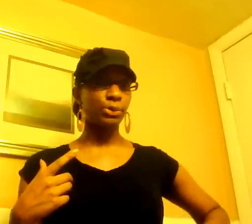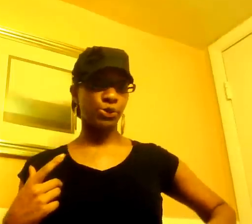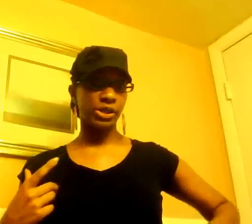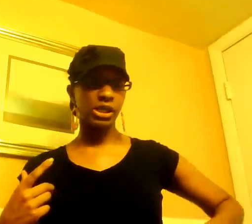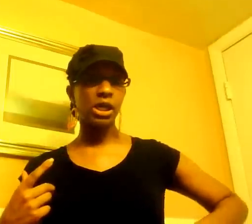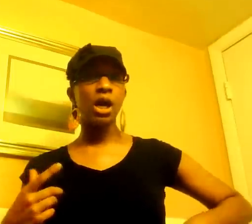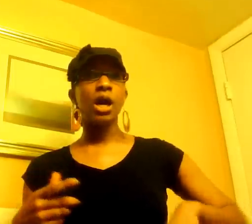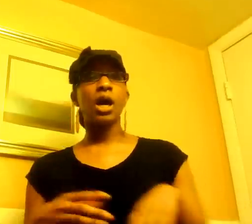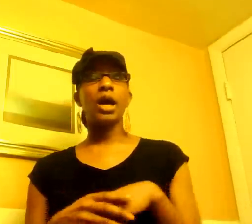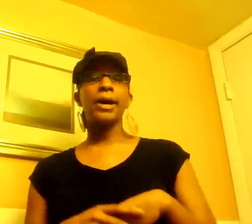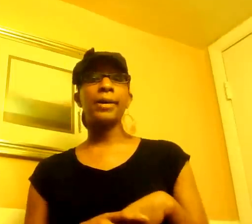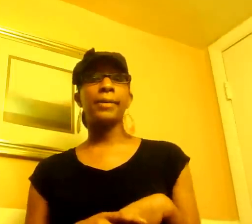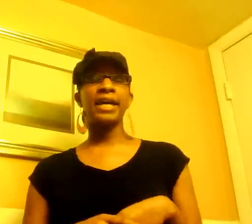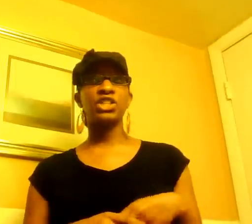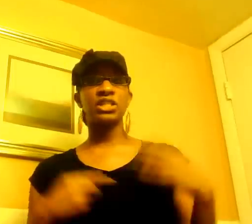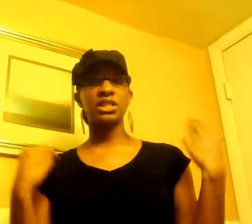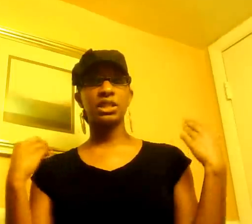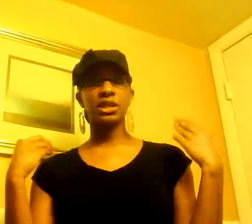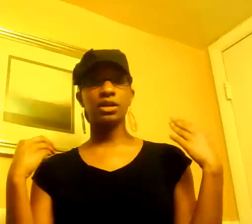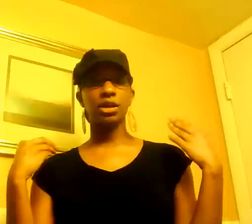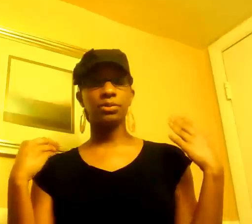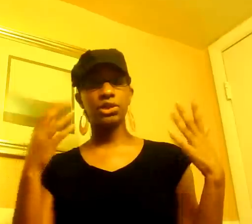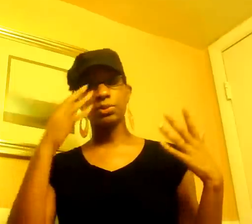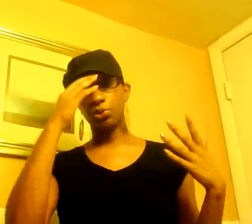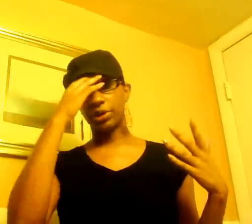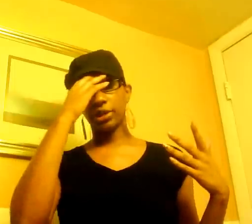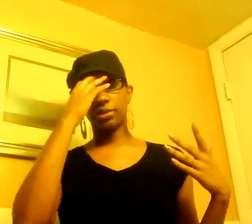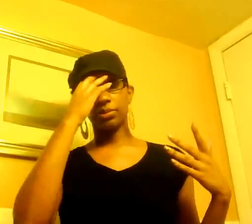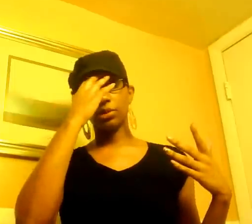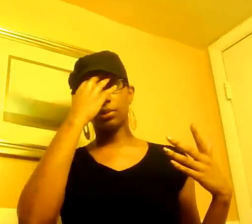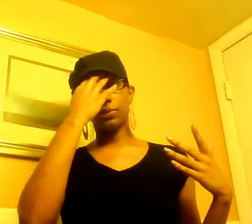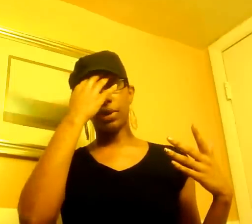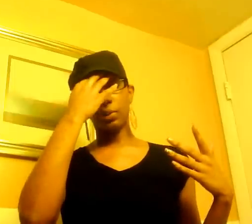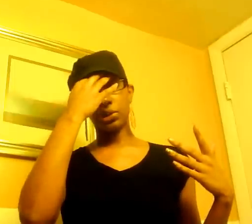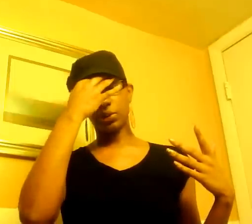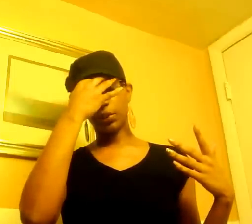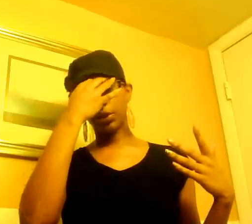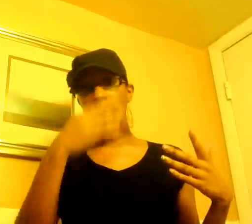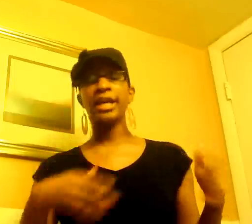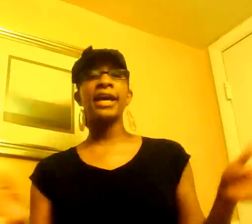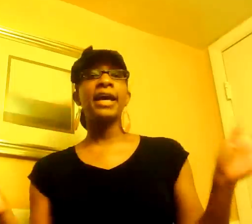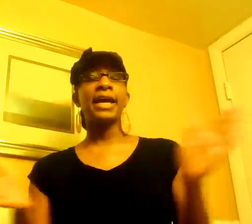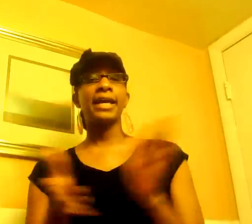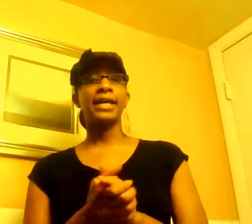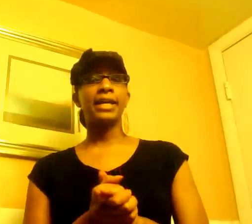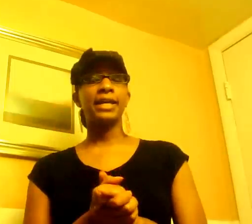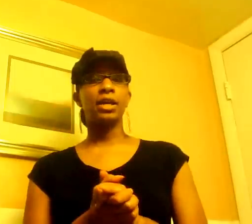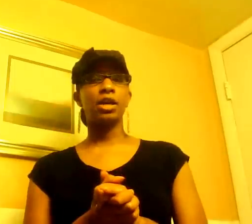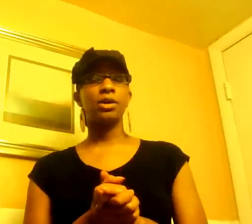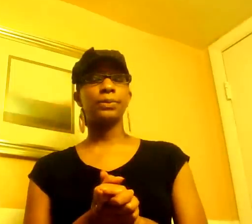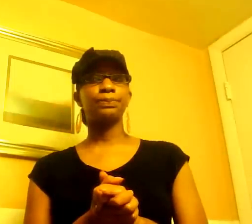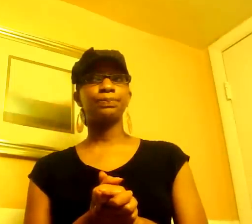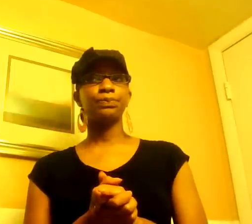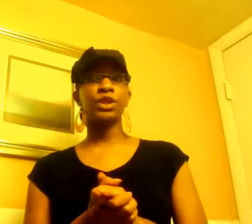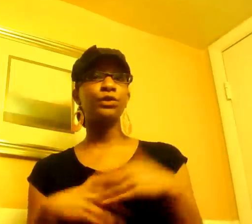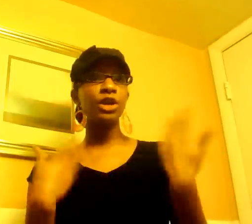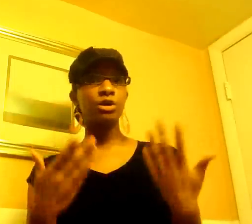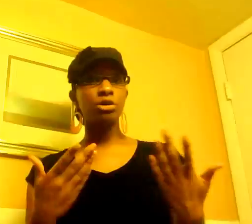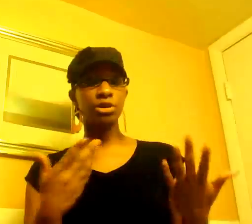in the morning um i had a to see it um this morning you know before i went to work and um if you don't know